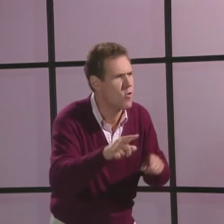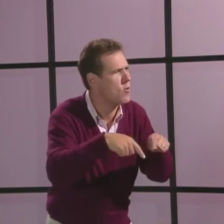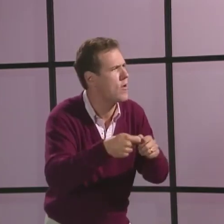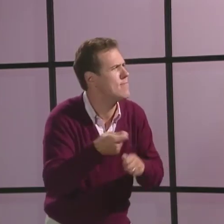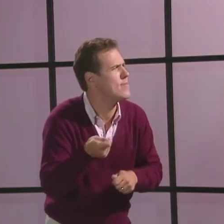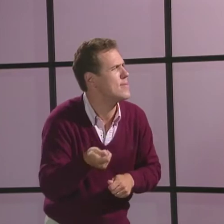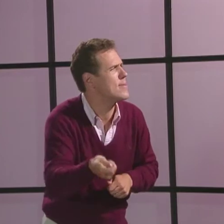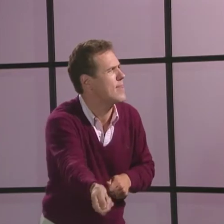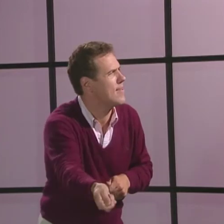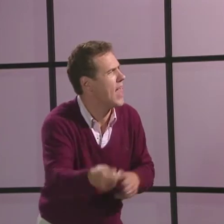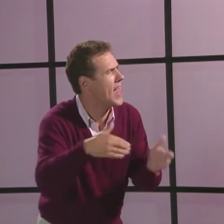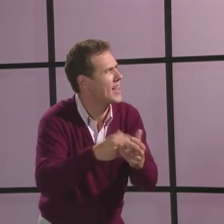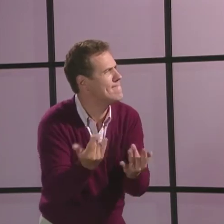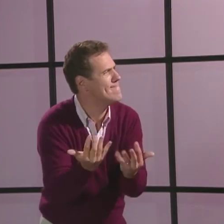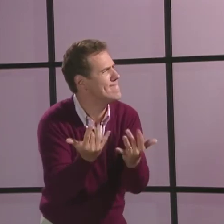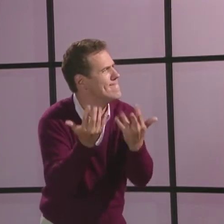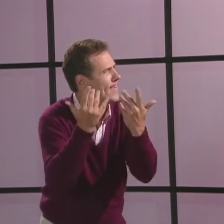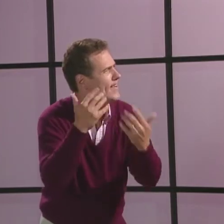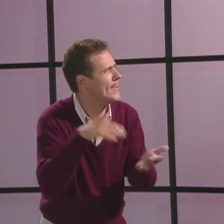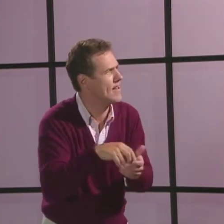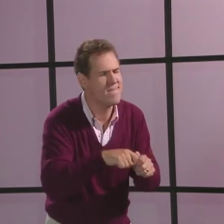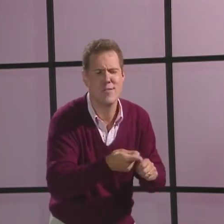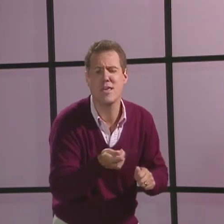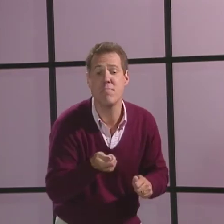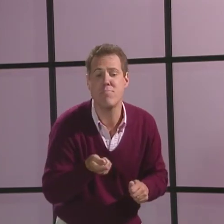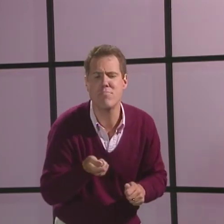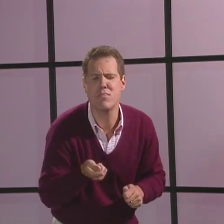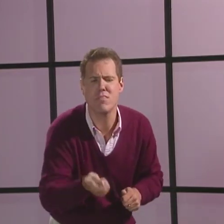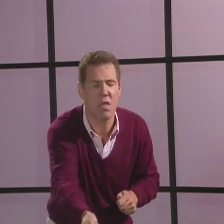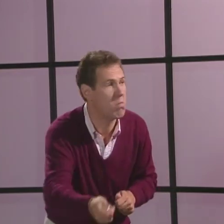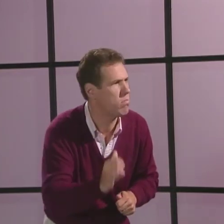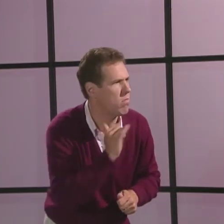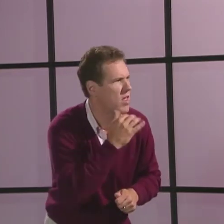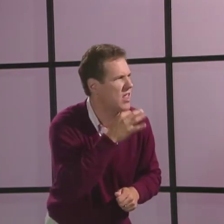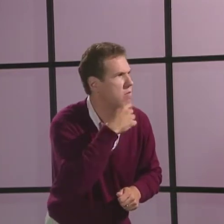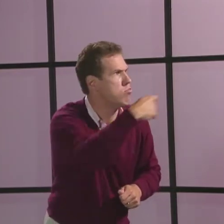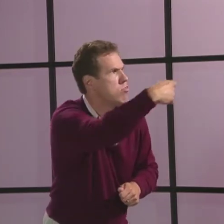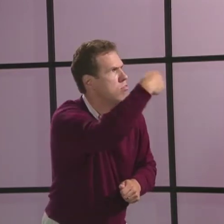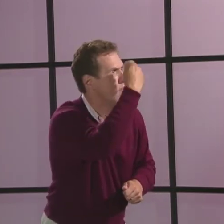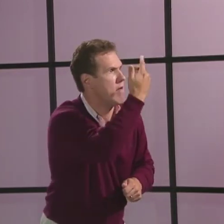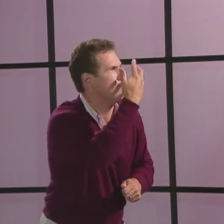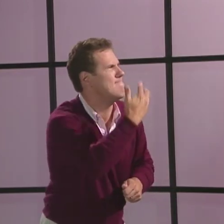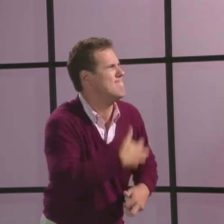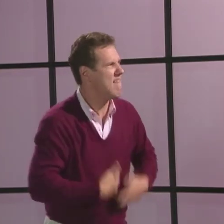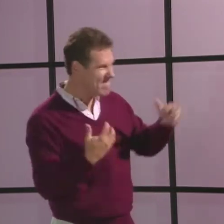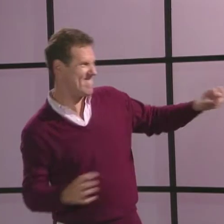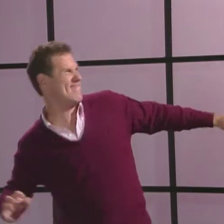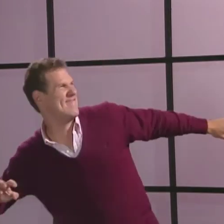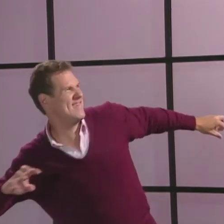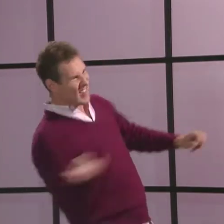but instead he poked the cat. The cat sprang up at the robber's face and spit and scratched him on the nose.